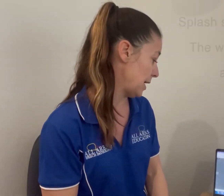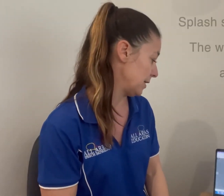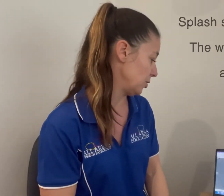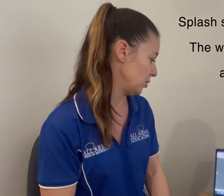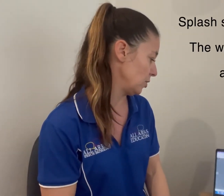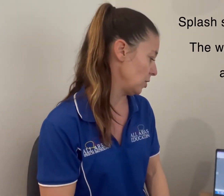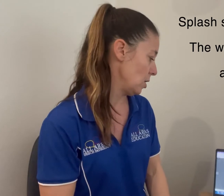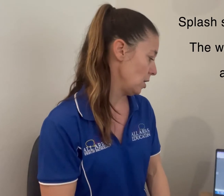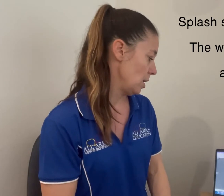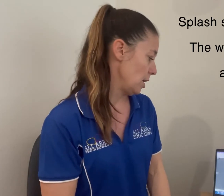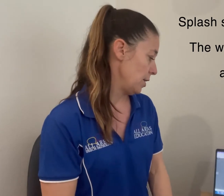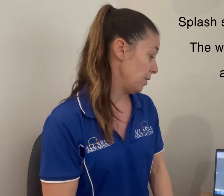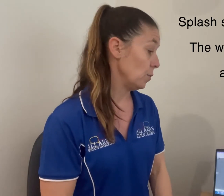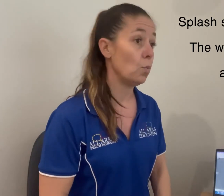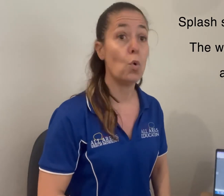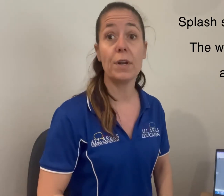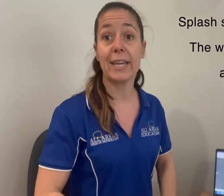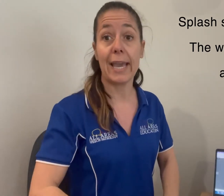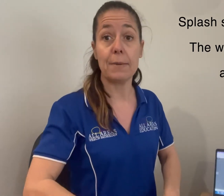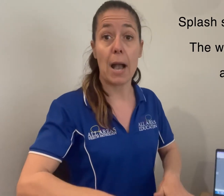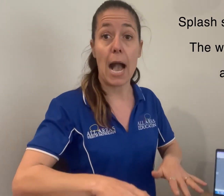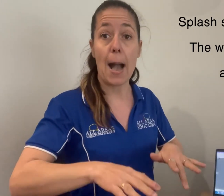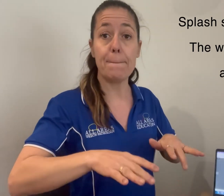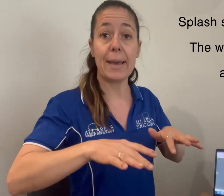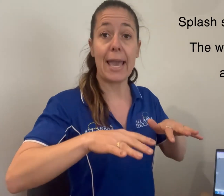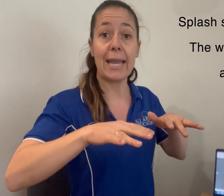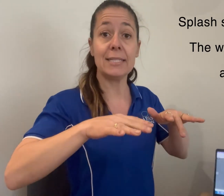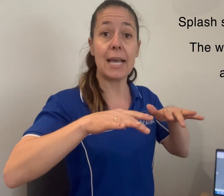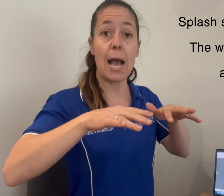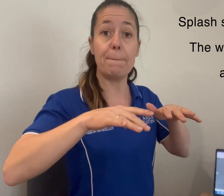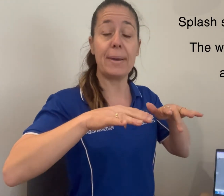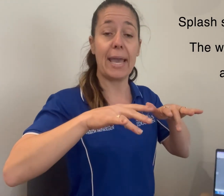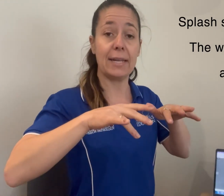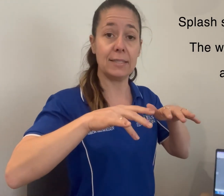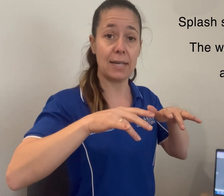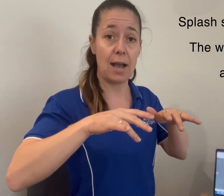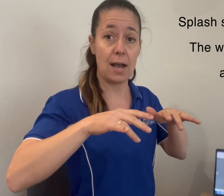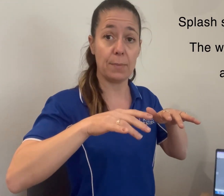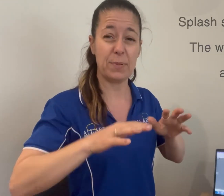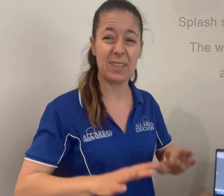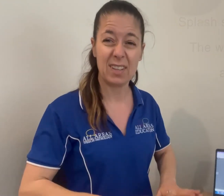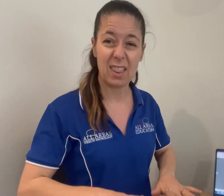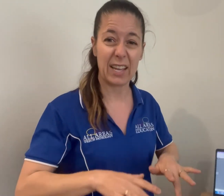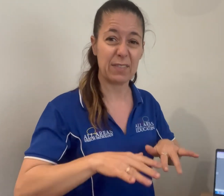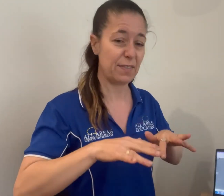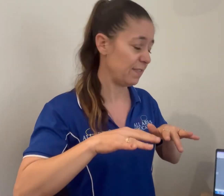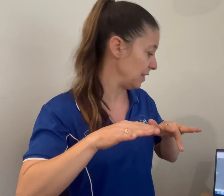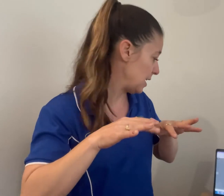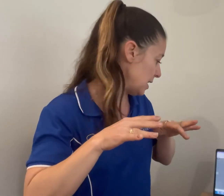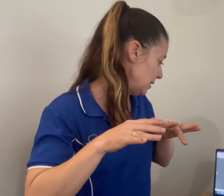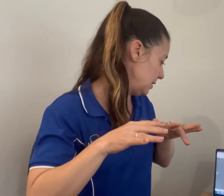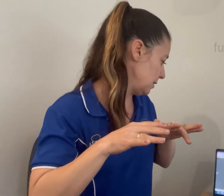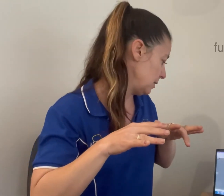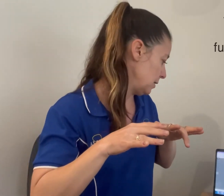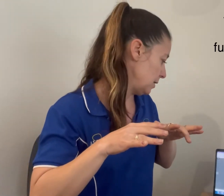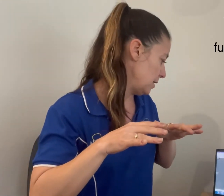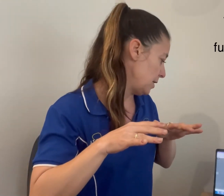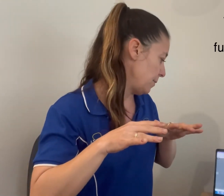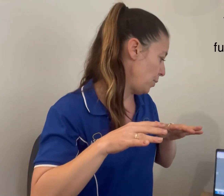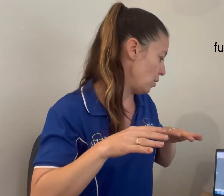The water came up and up and up like flood. The pond